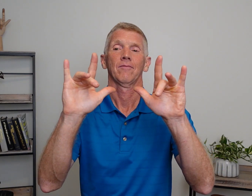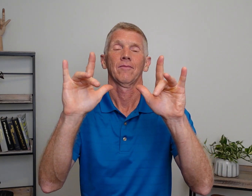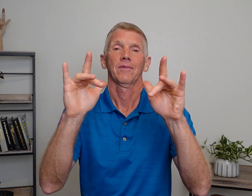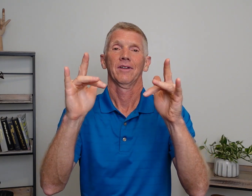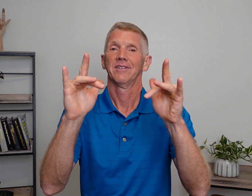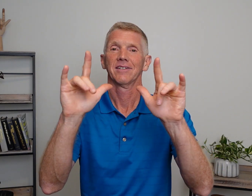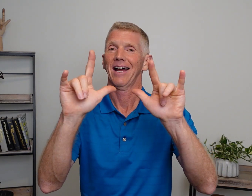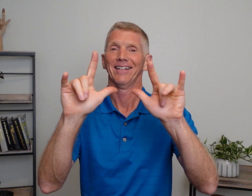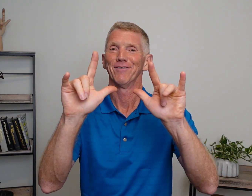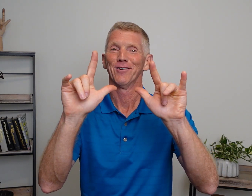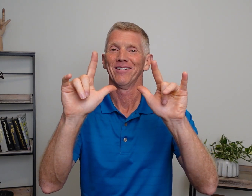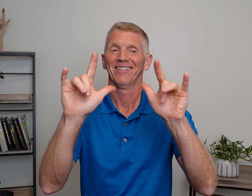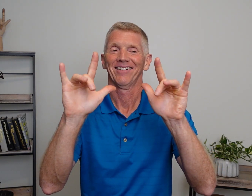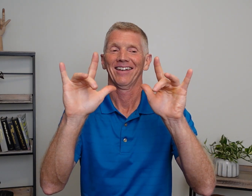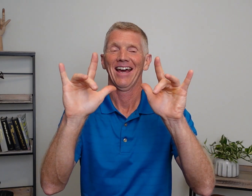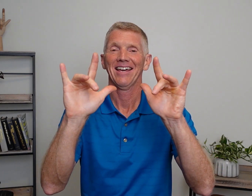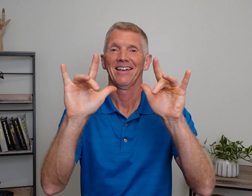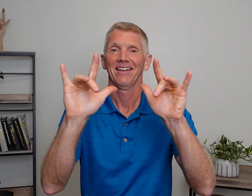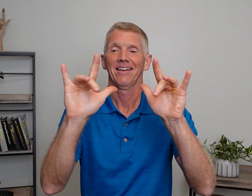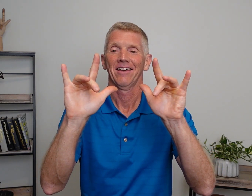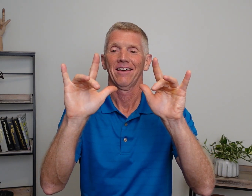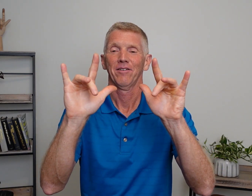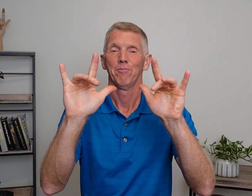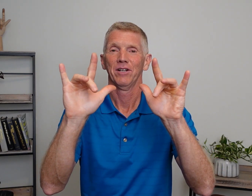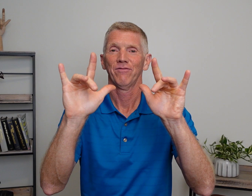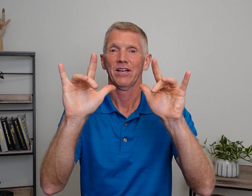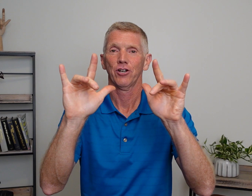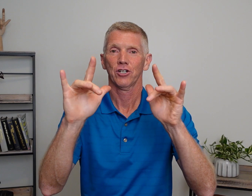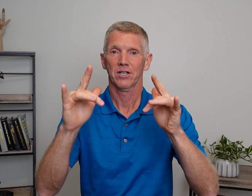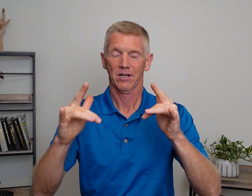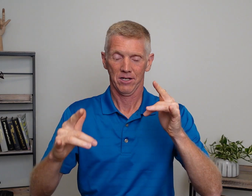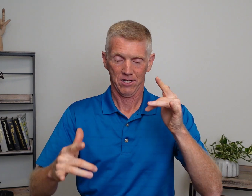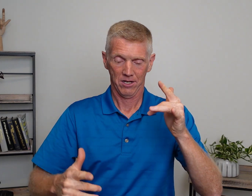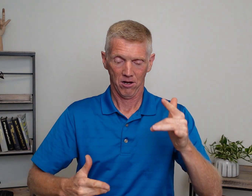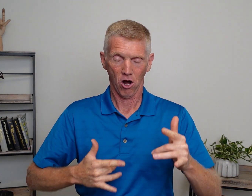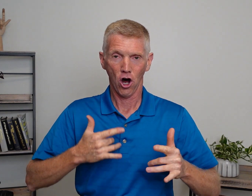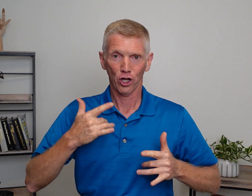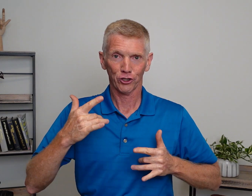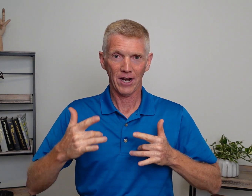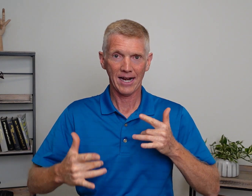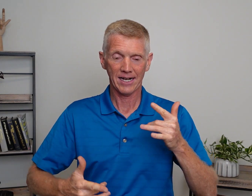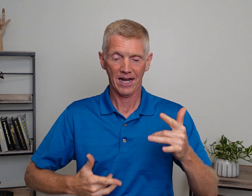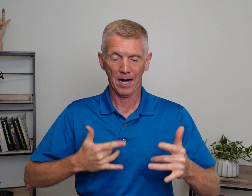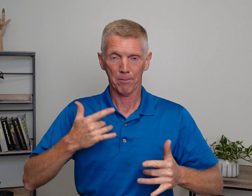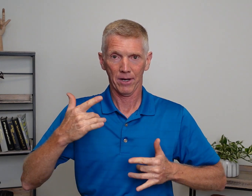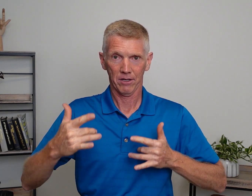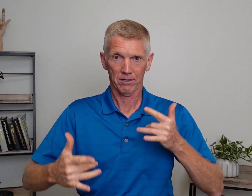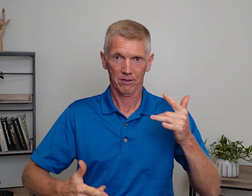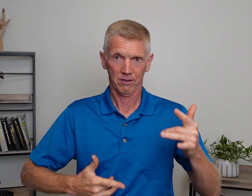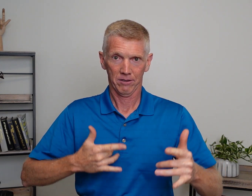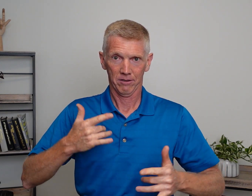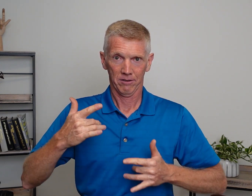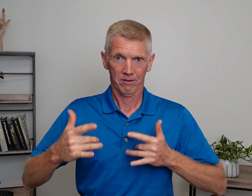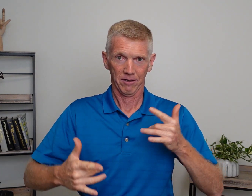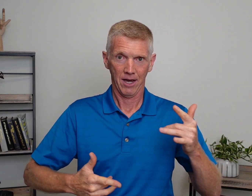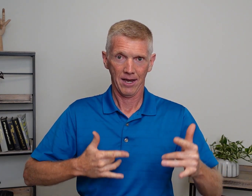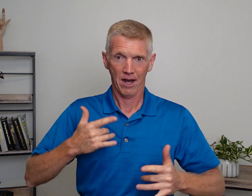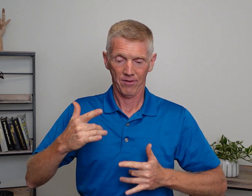This isn't I love you. Okay? Middle fingers. Alternating up. Okay? I'm